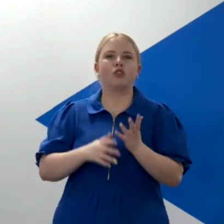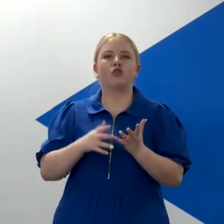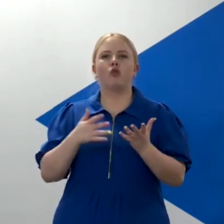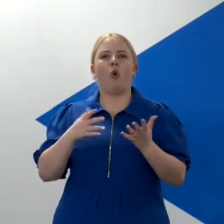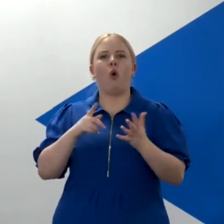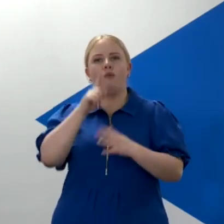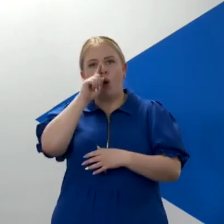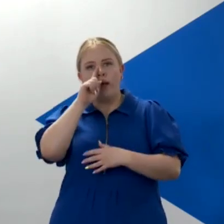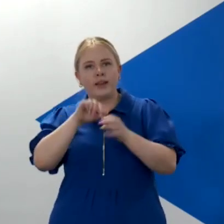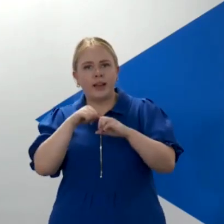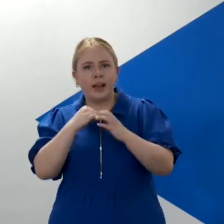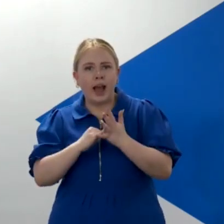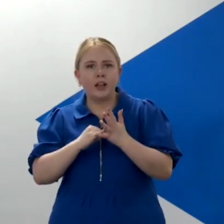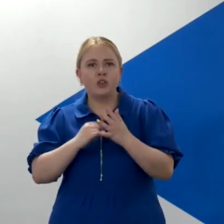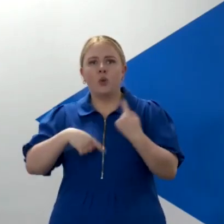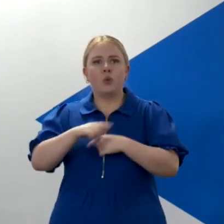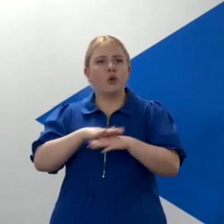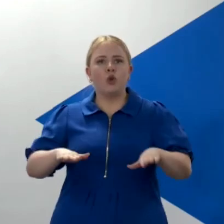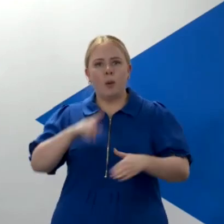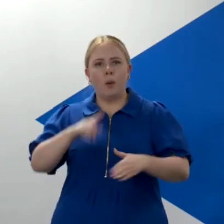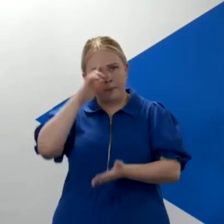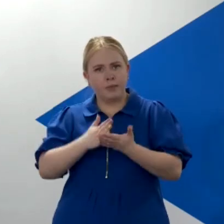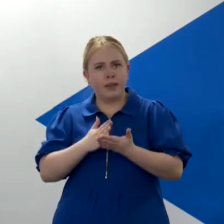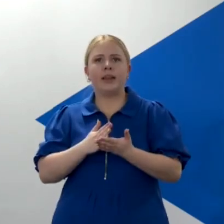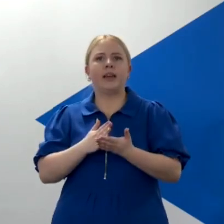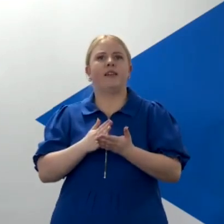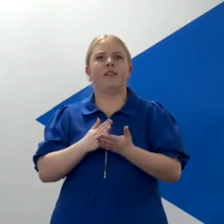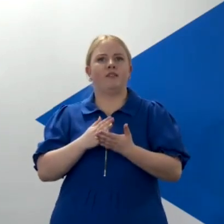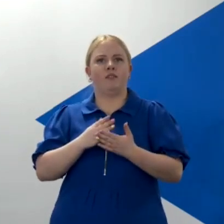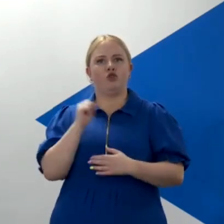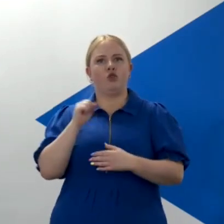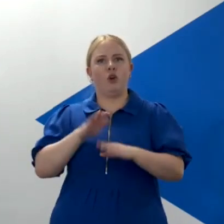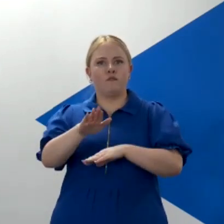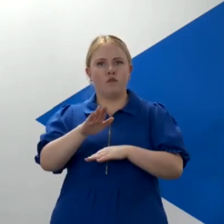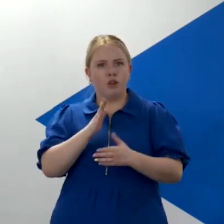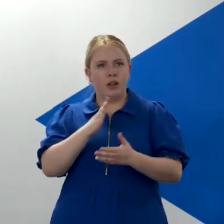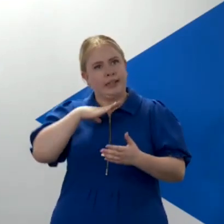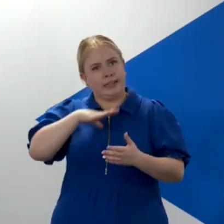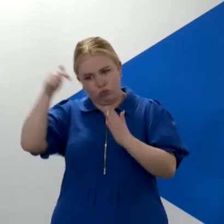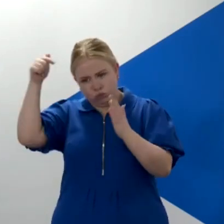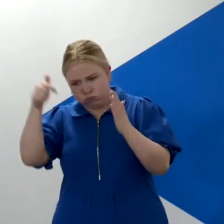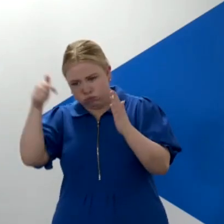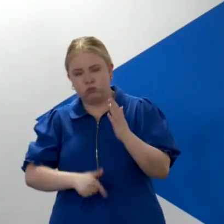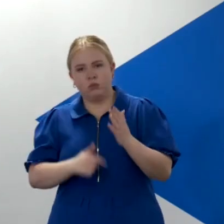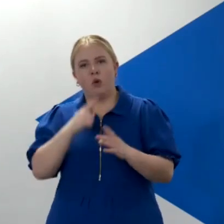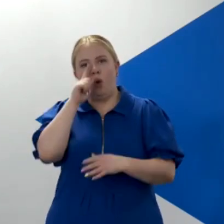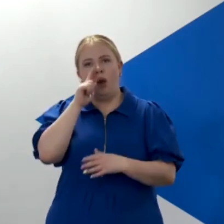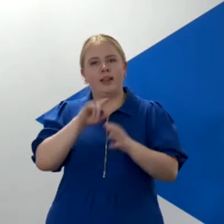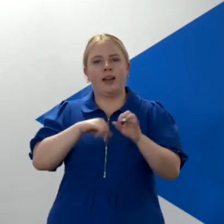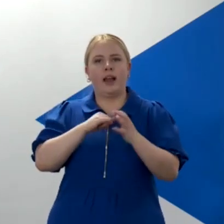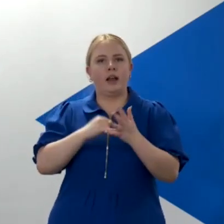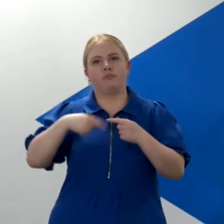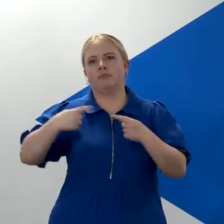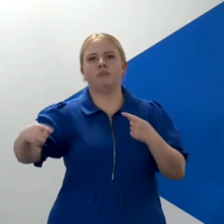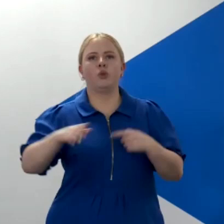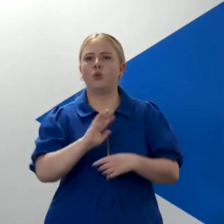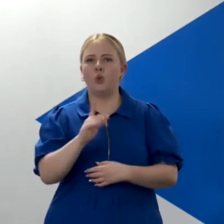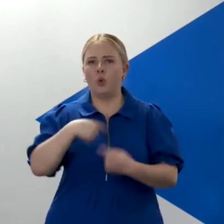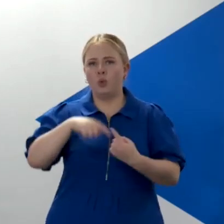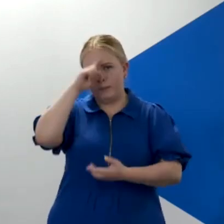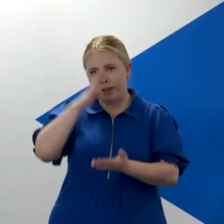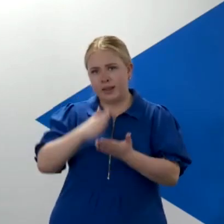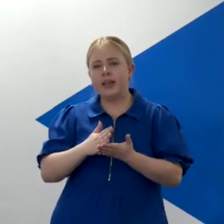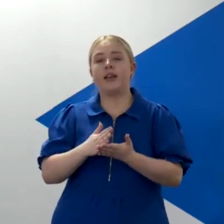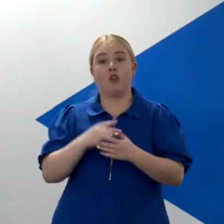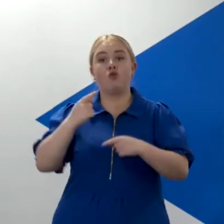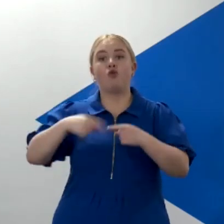believe that Scotland's future is in continued and definite extraction of the North Sea. We believe that Scotland's future is absolutely in